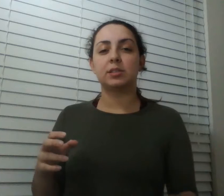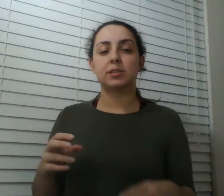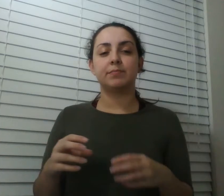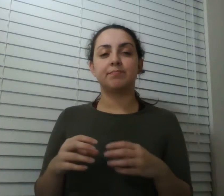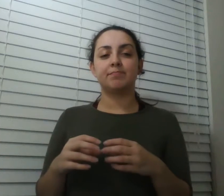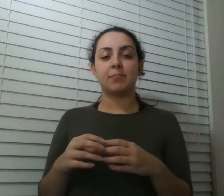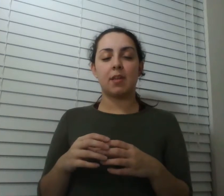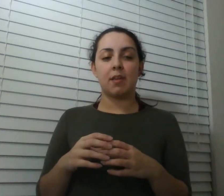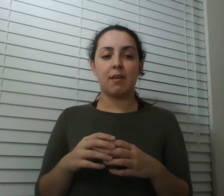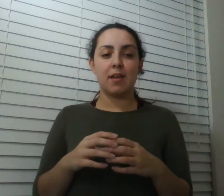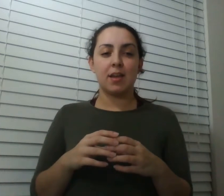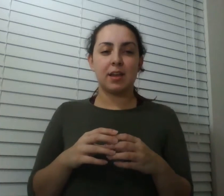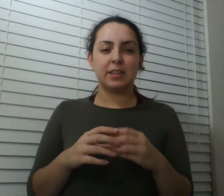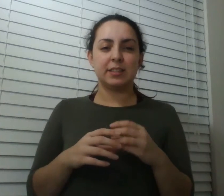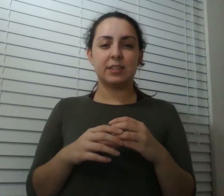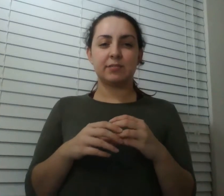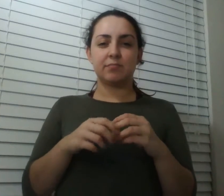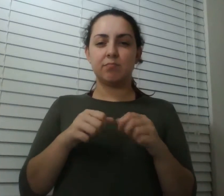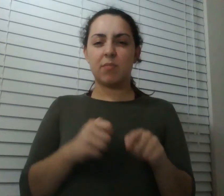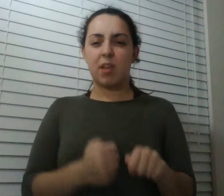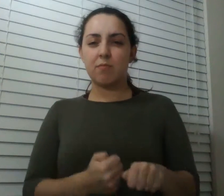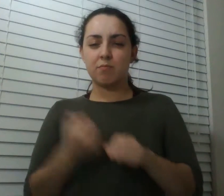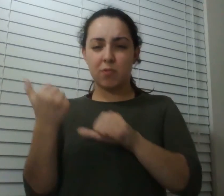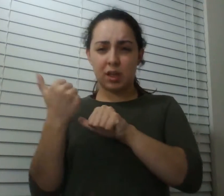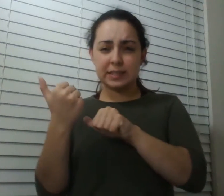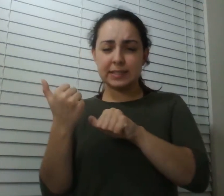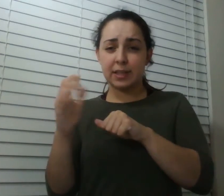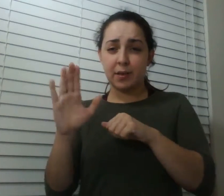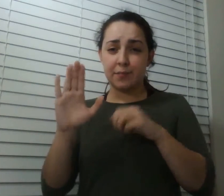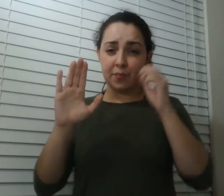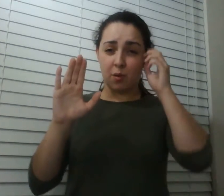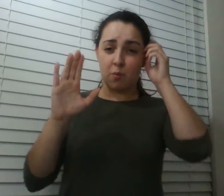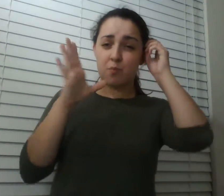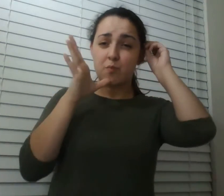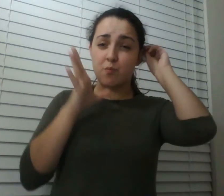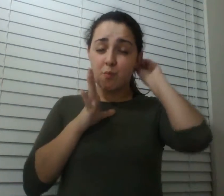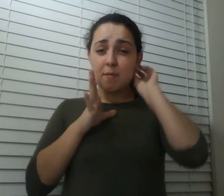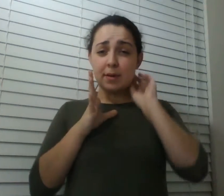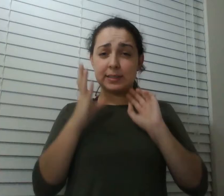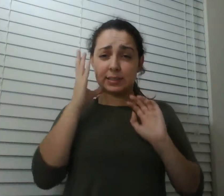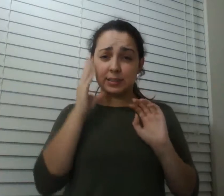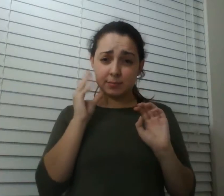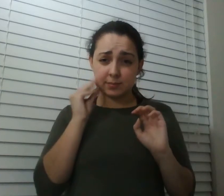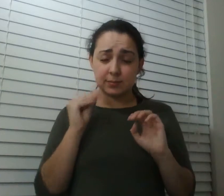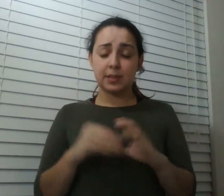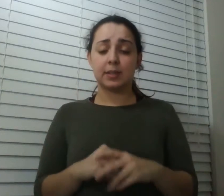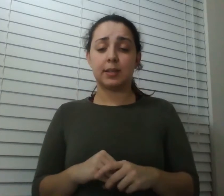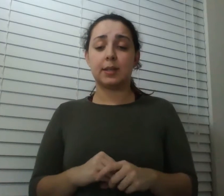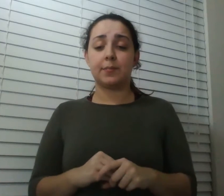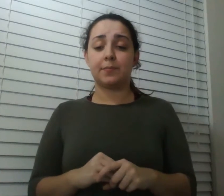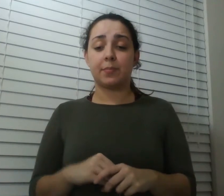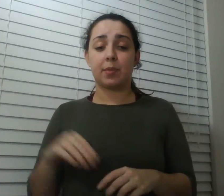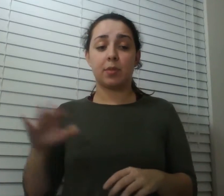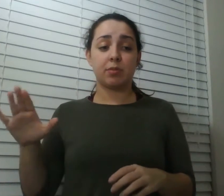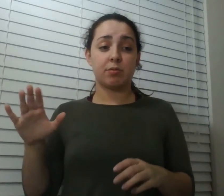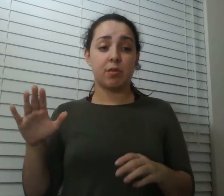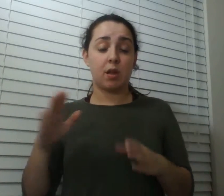calculation of whether these drugs are effective or not and how are they going to do this well their method is pretty crazy